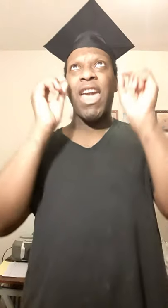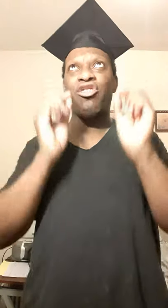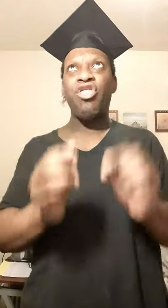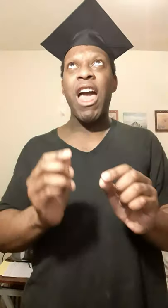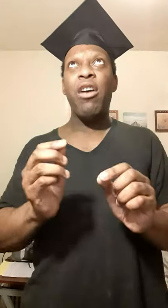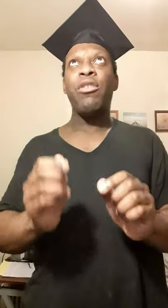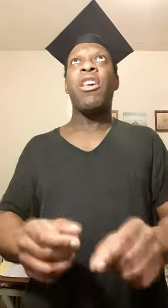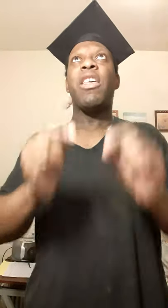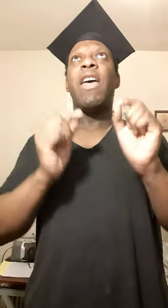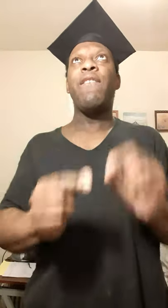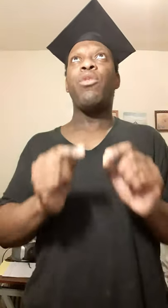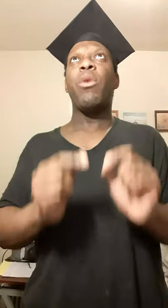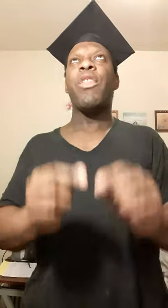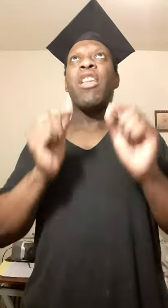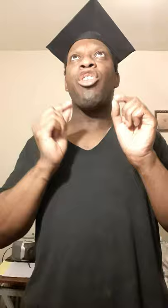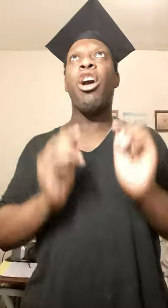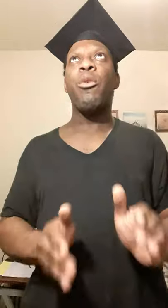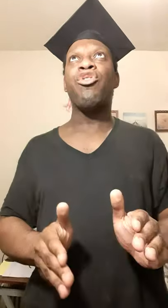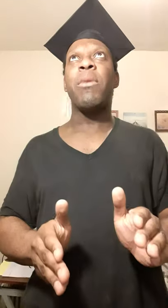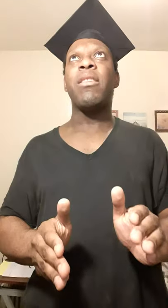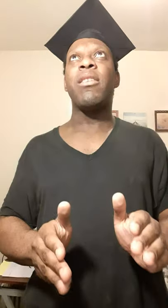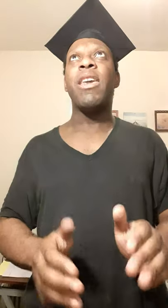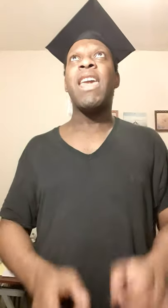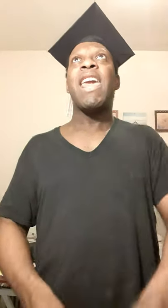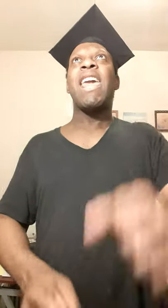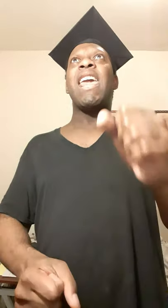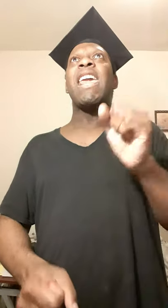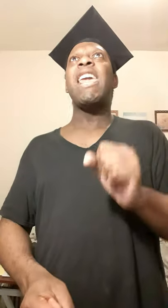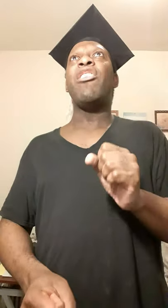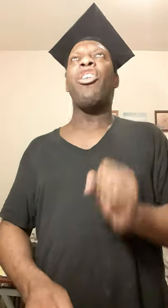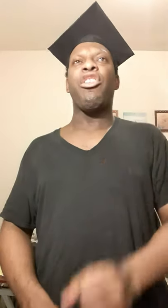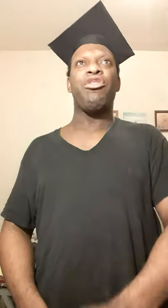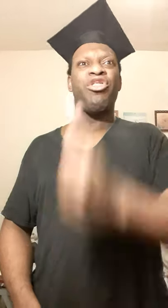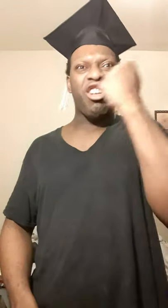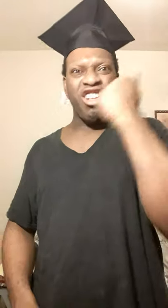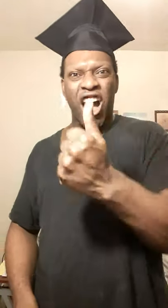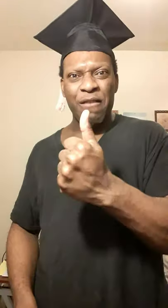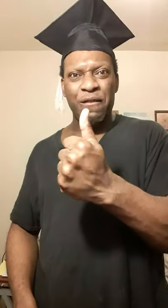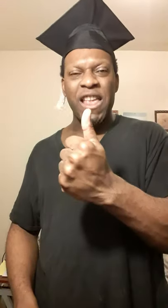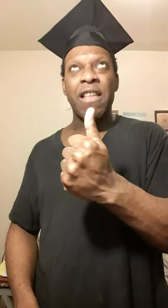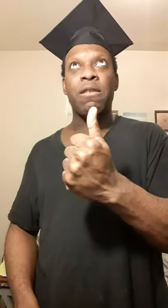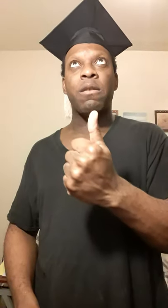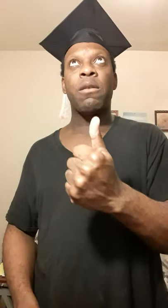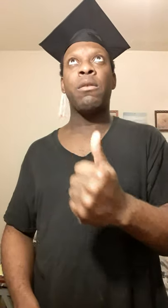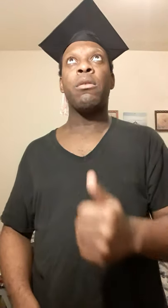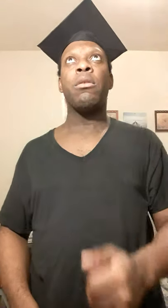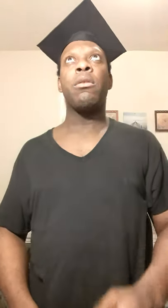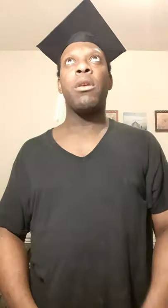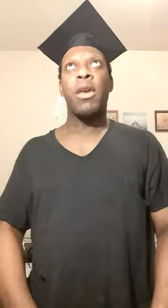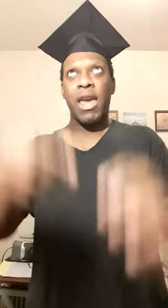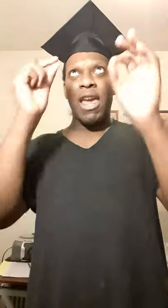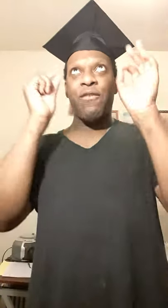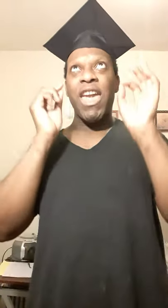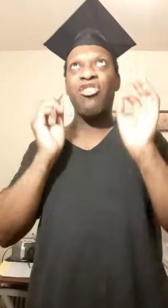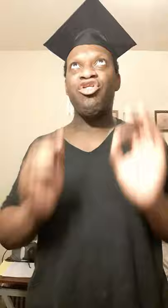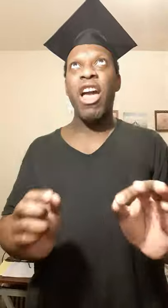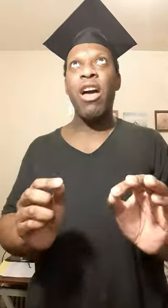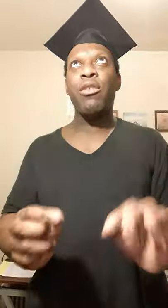a child lives with encouragement, he learns confidence. If a child